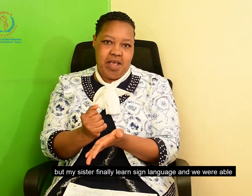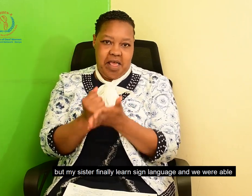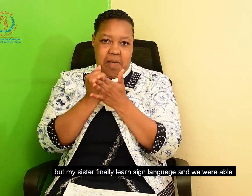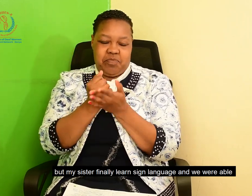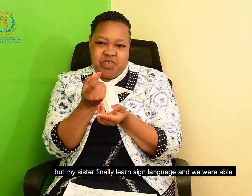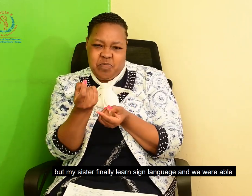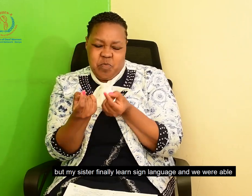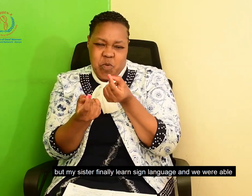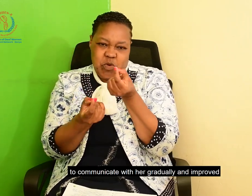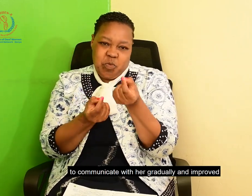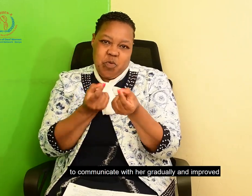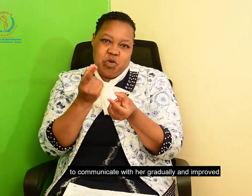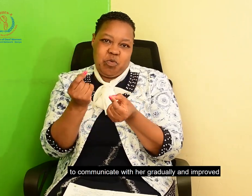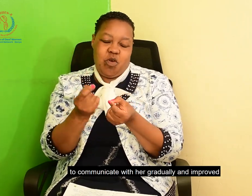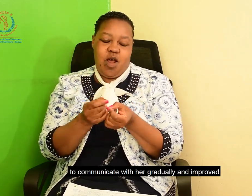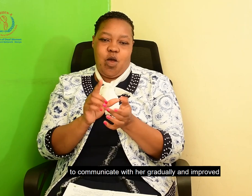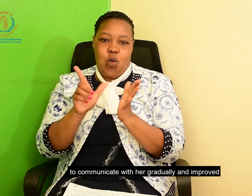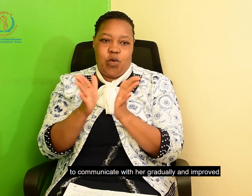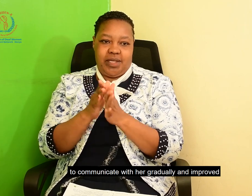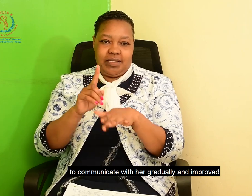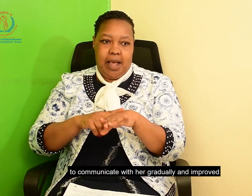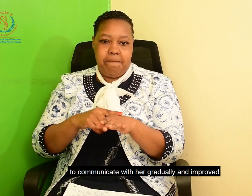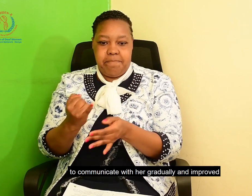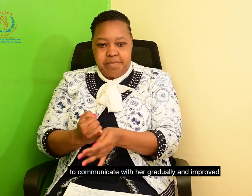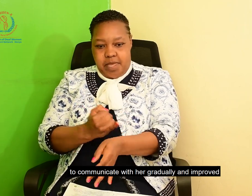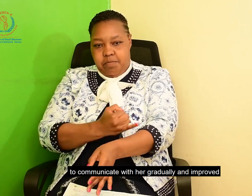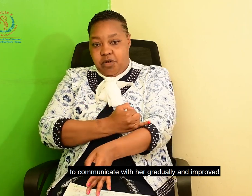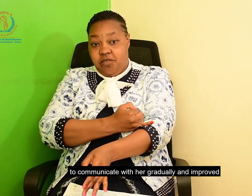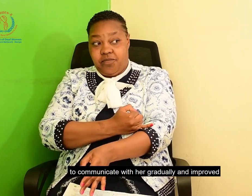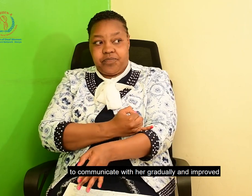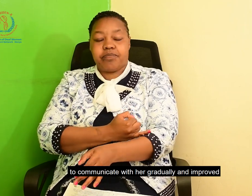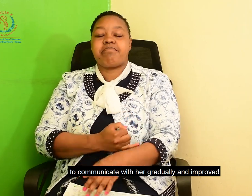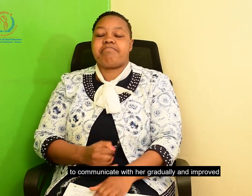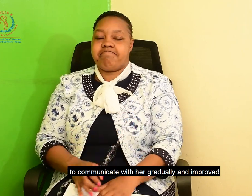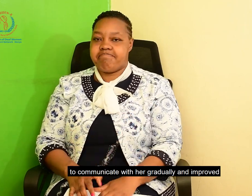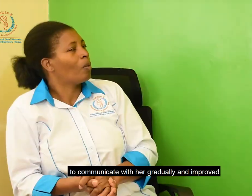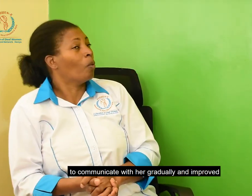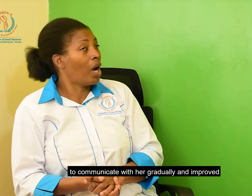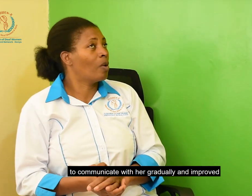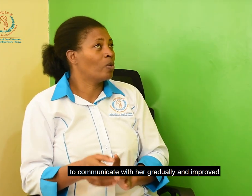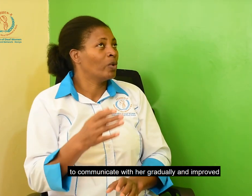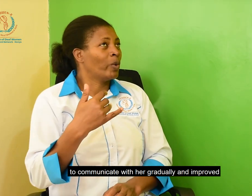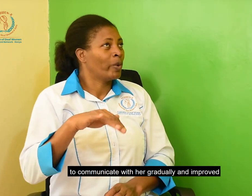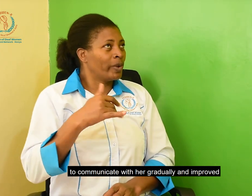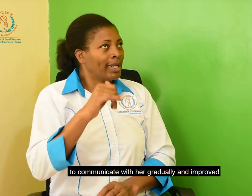So, we were able to communicate with her gradually. Then, when her signs improved eventually.